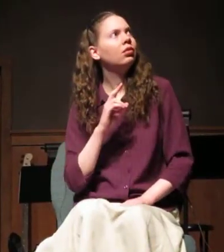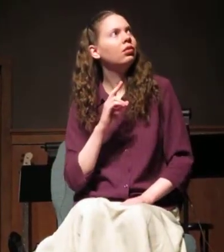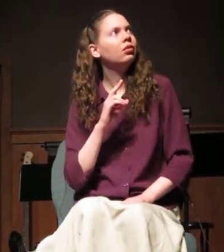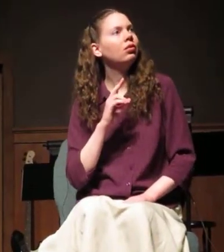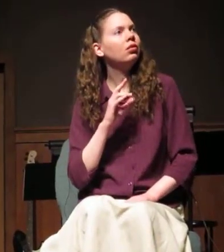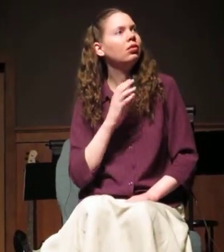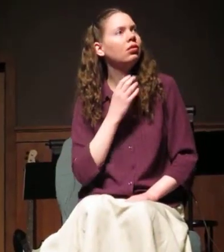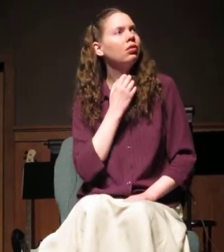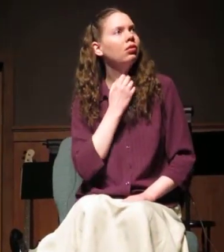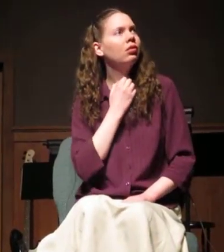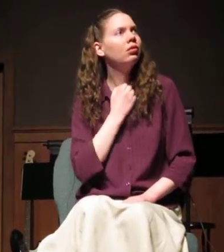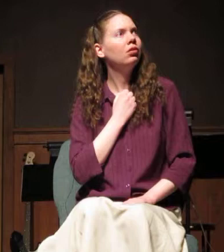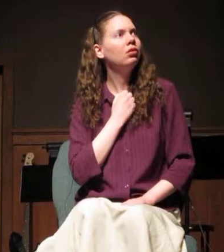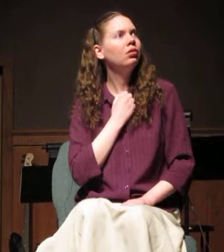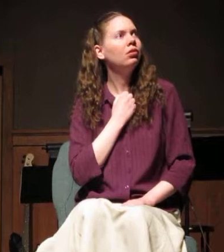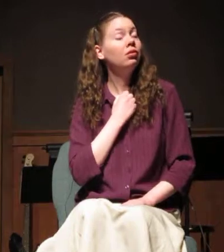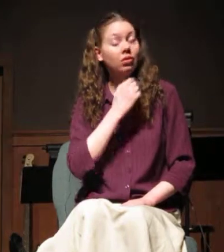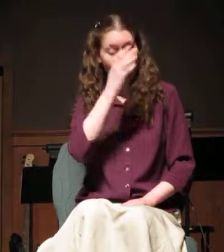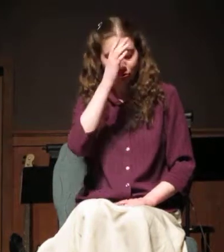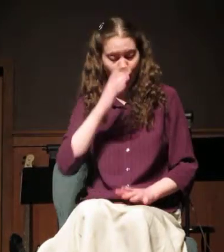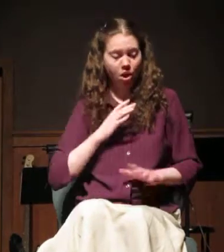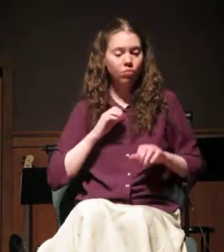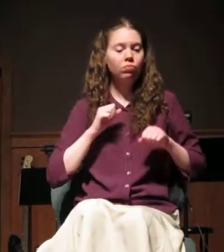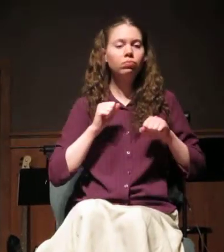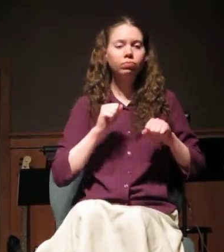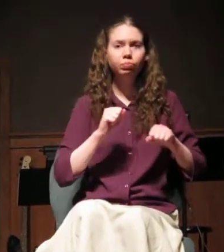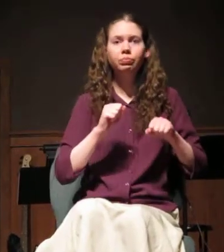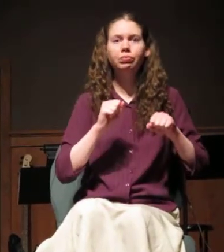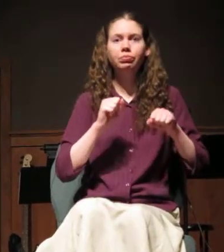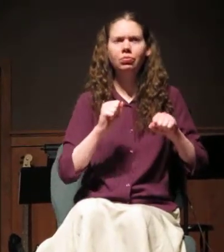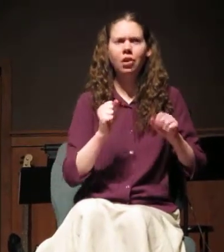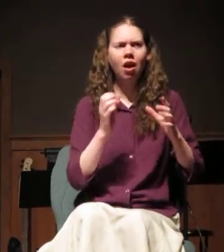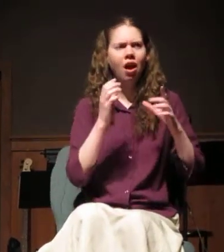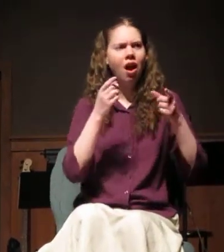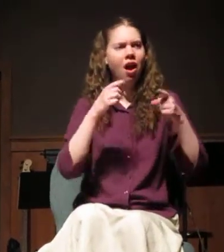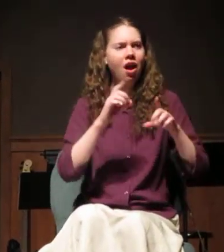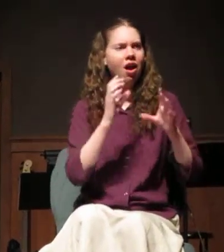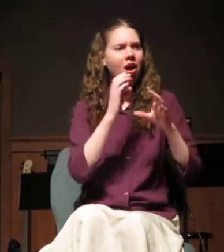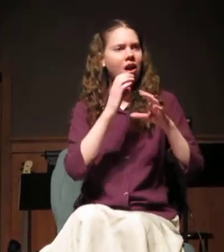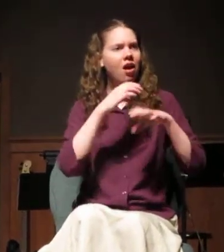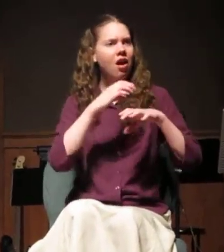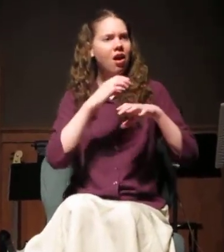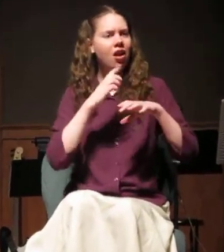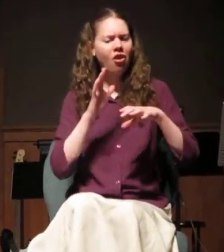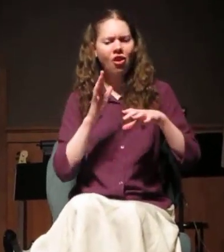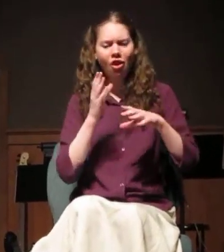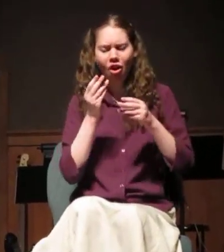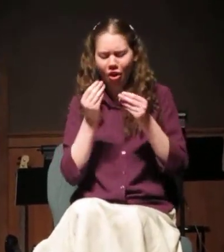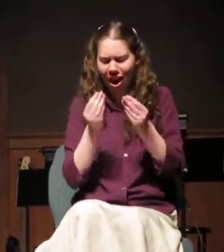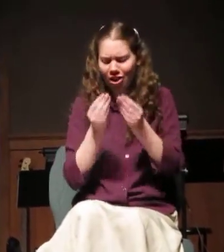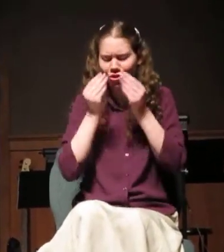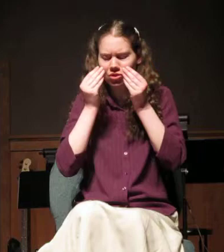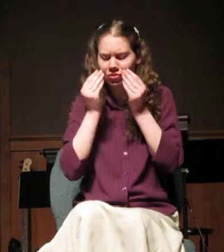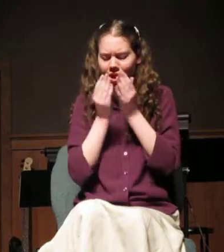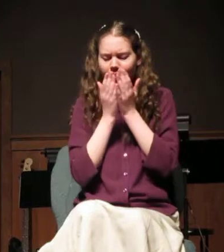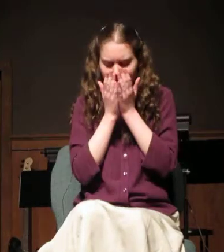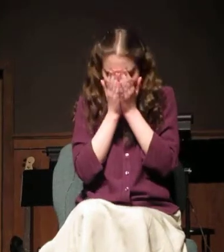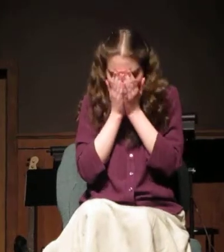Then, as he began to pull his cart again, the ragman did a strange thing. He put her stained handkerchief to his own face, and then he began to